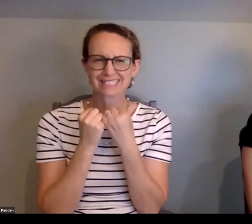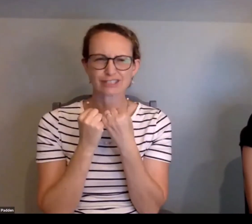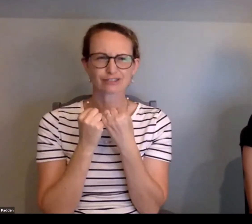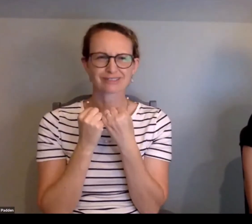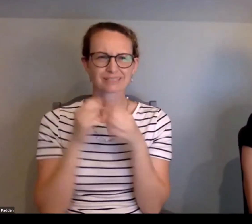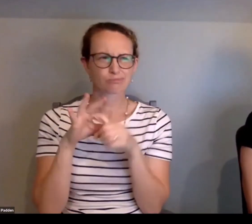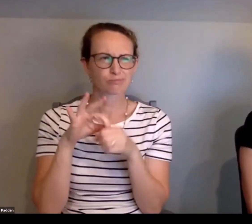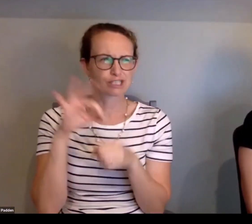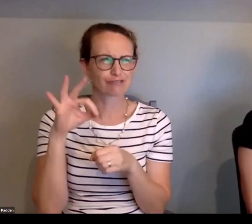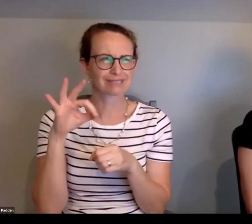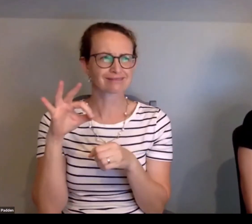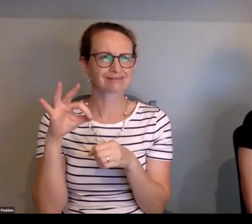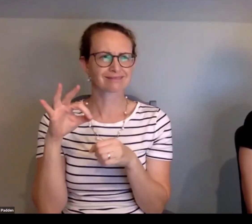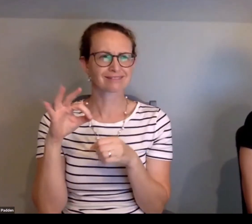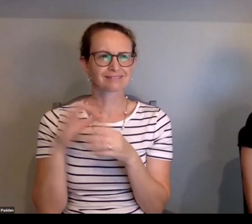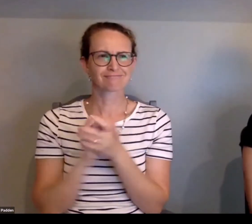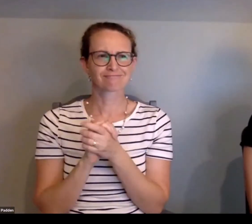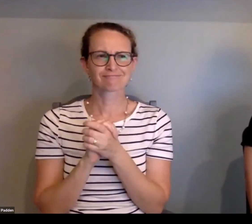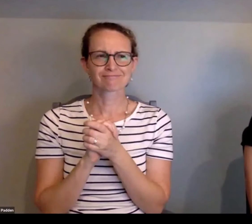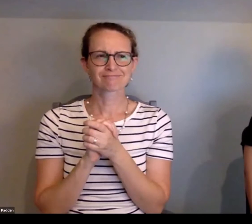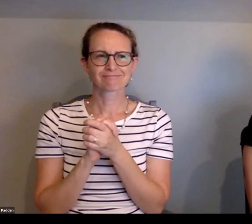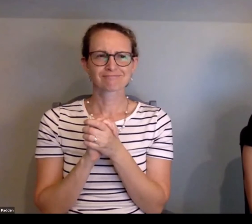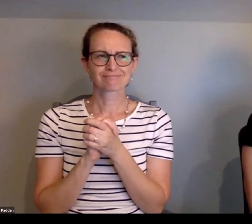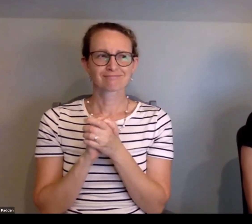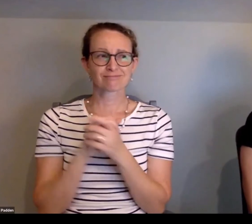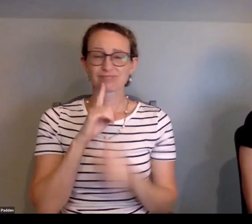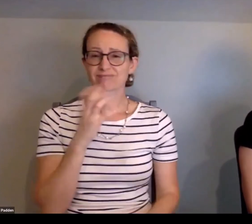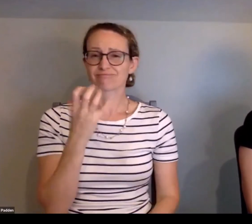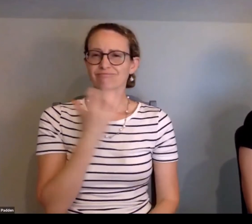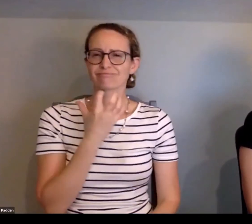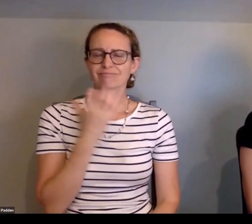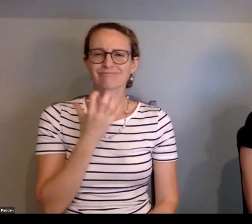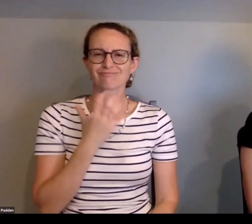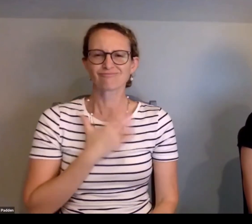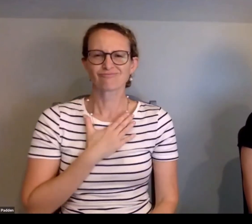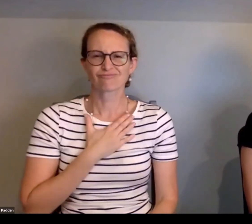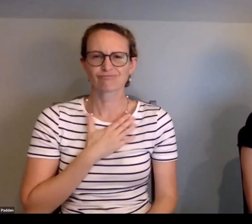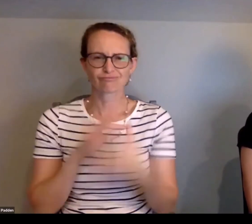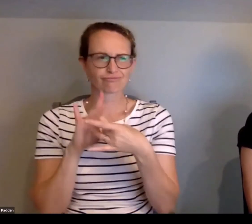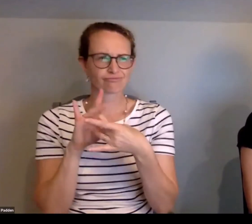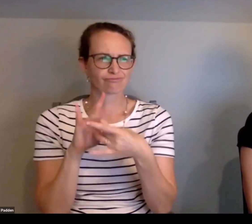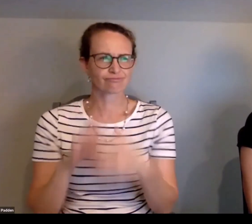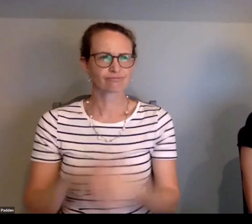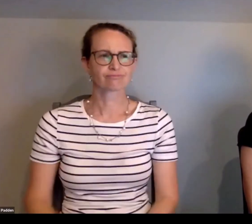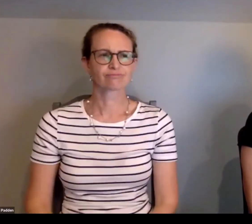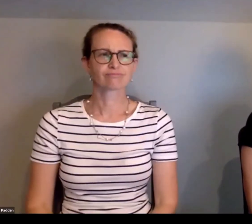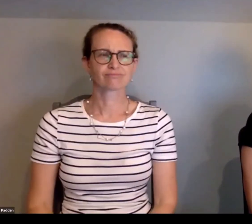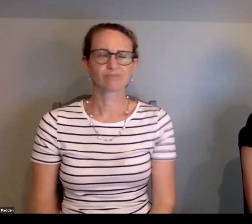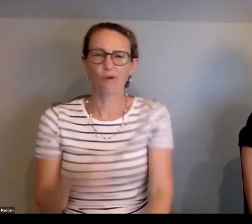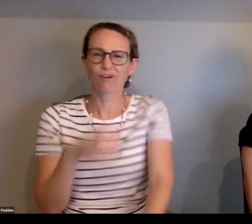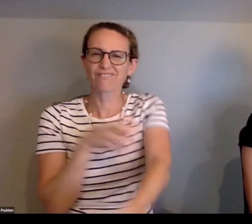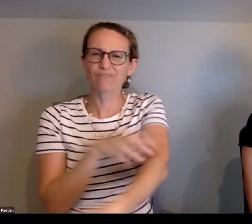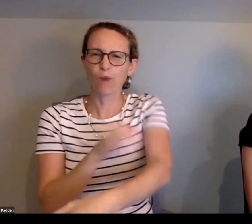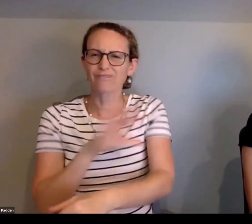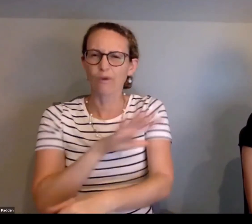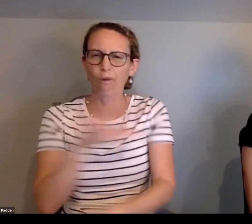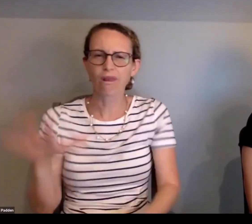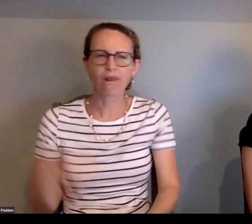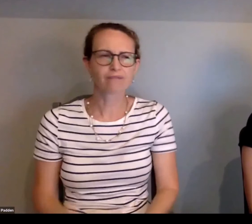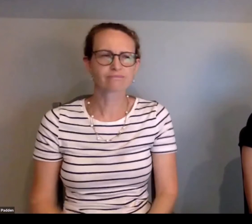is like an emotional feeling, like love and spirit, impossible to describe, impossible to find